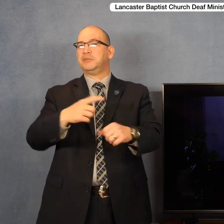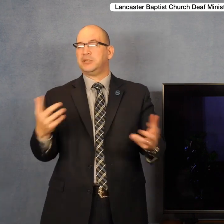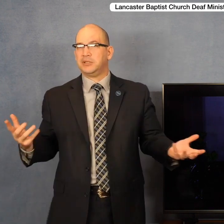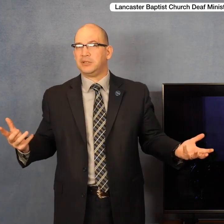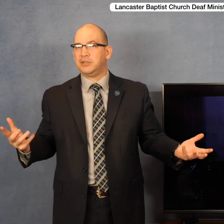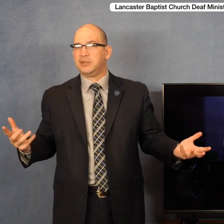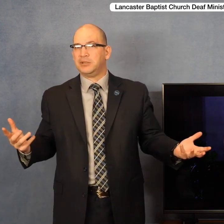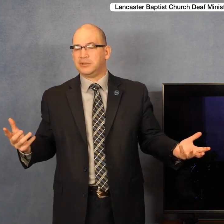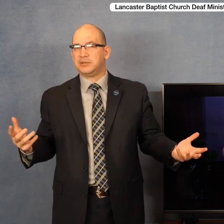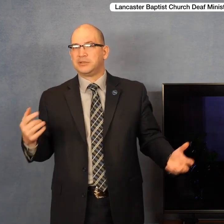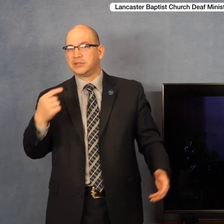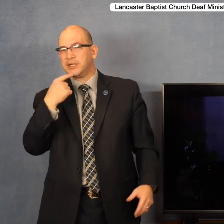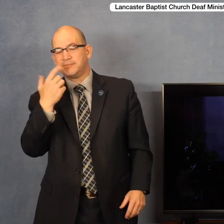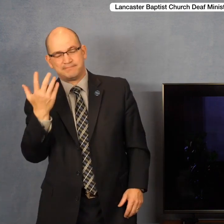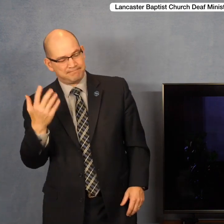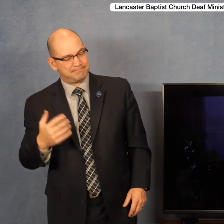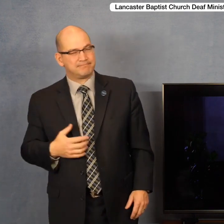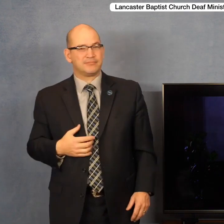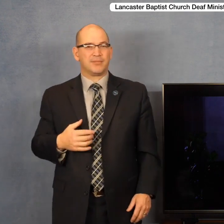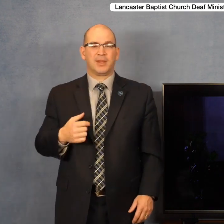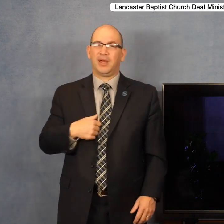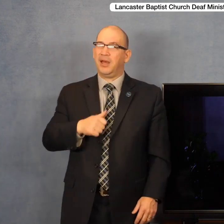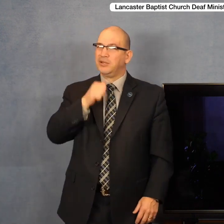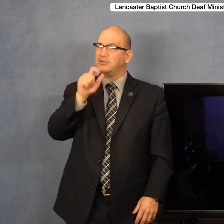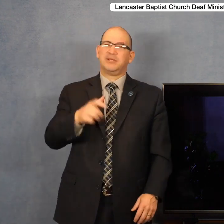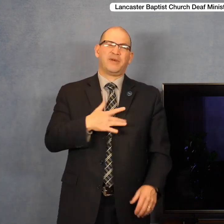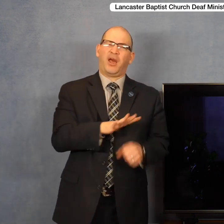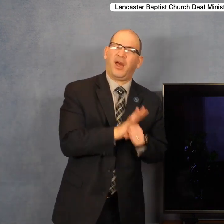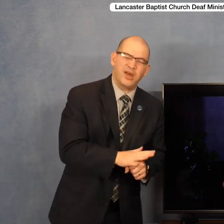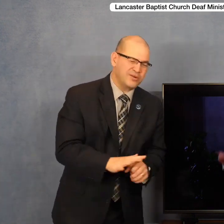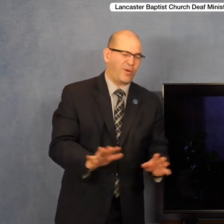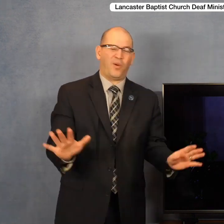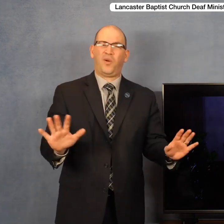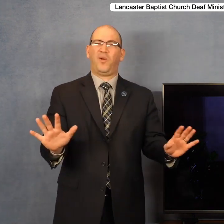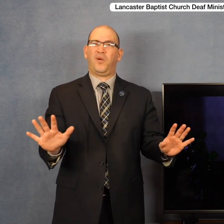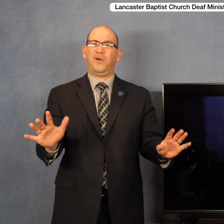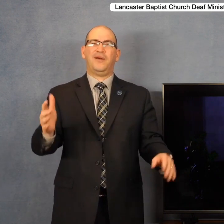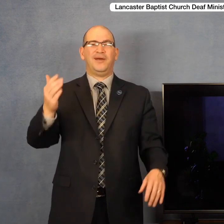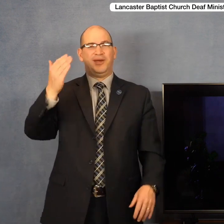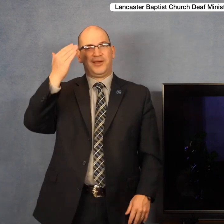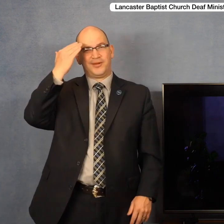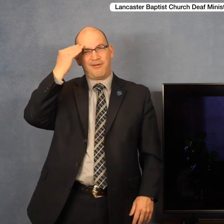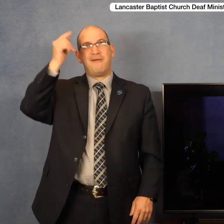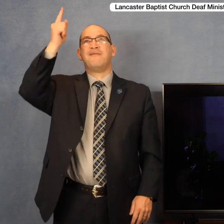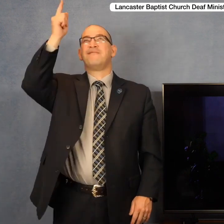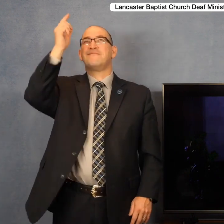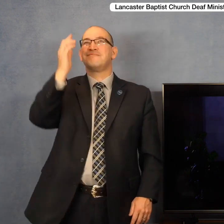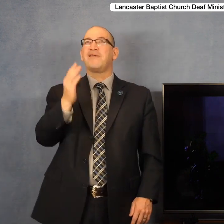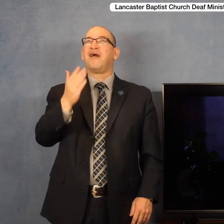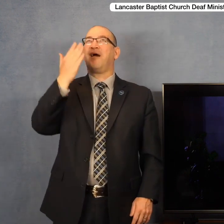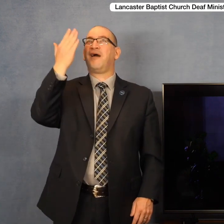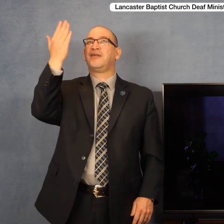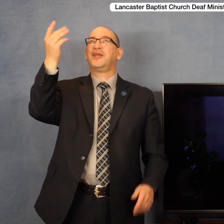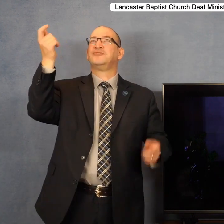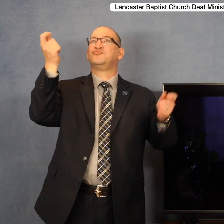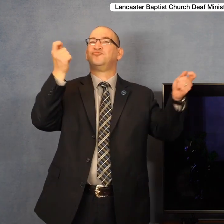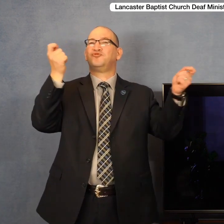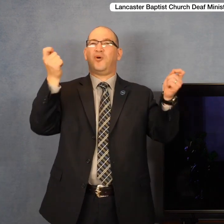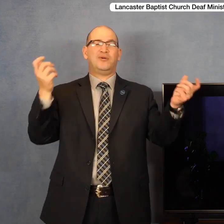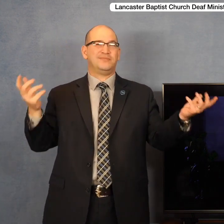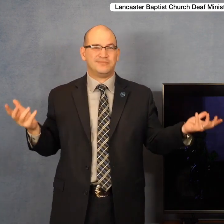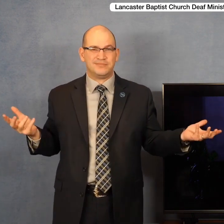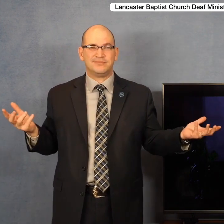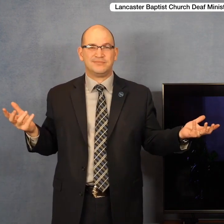We need to be able to look to people and say, you know what, I don't need to stress out because I know there is a God who is in control.